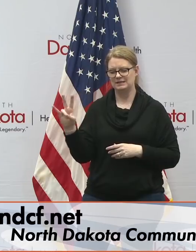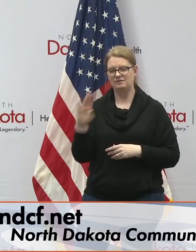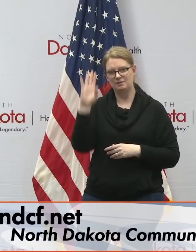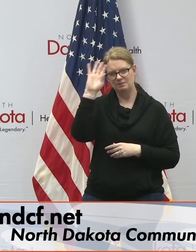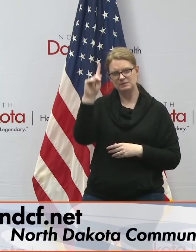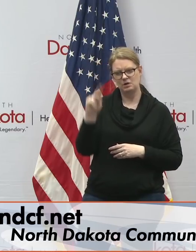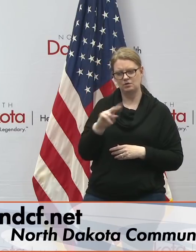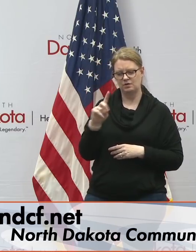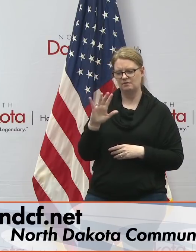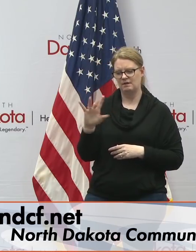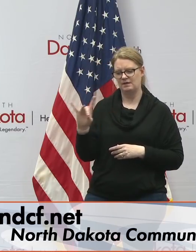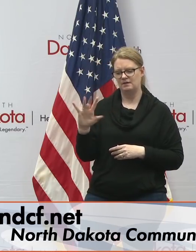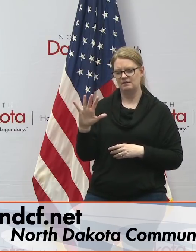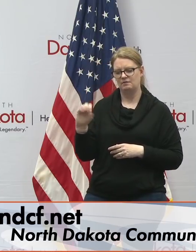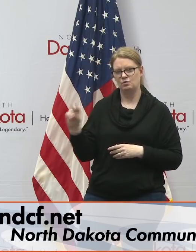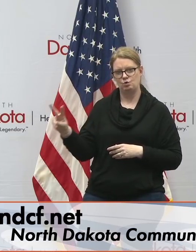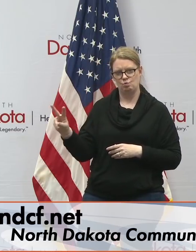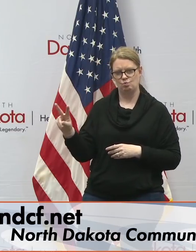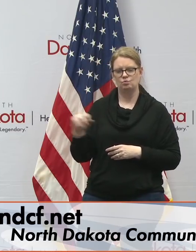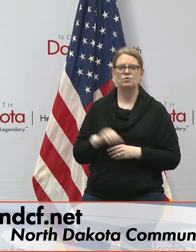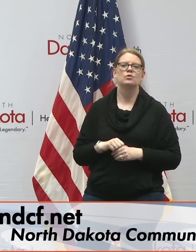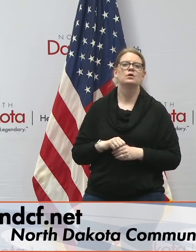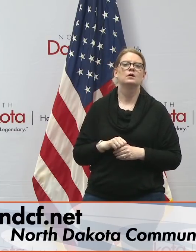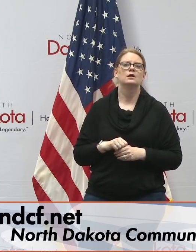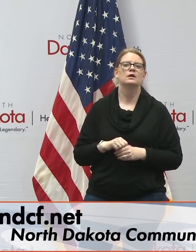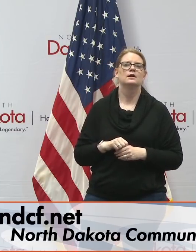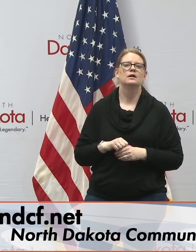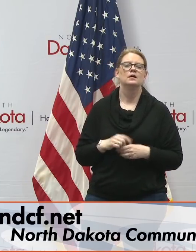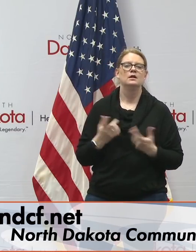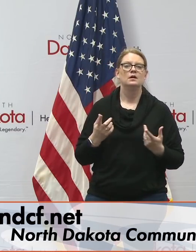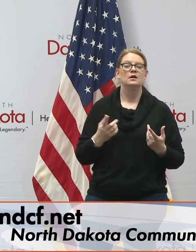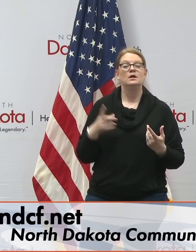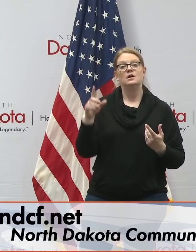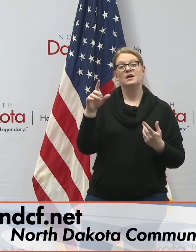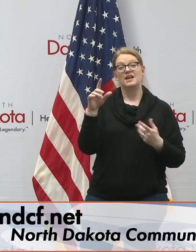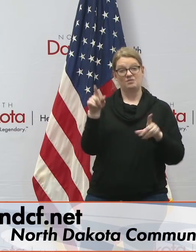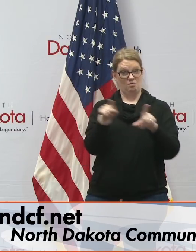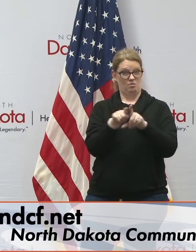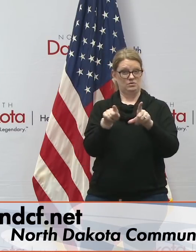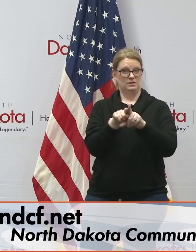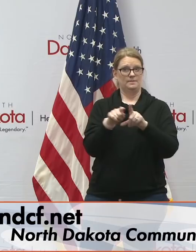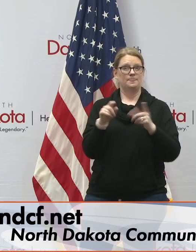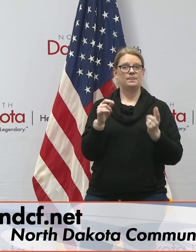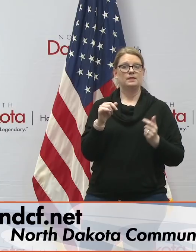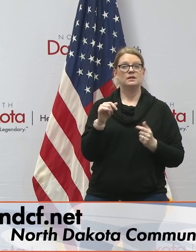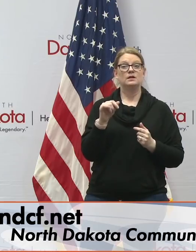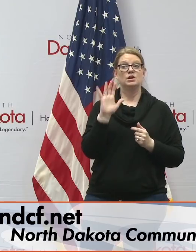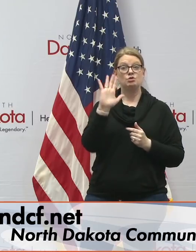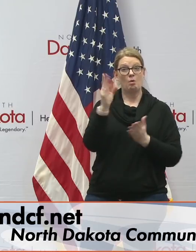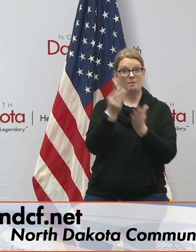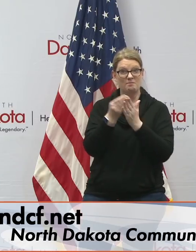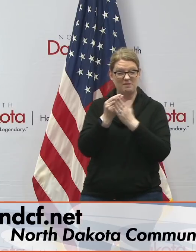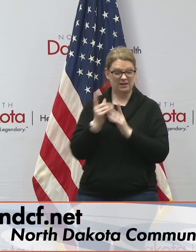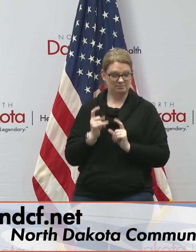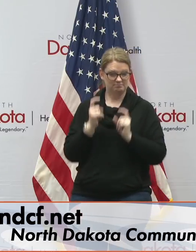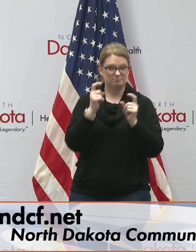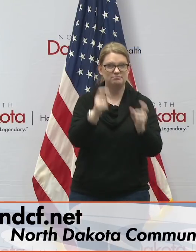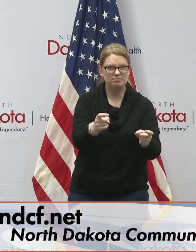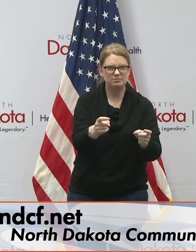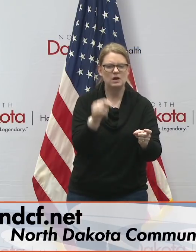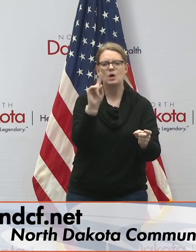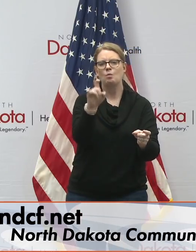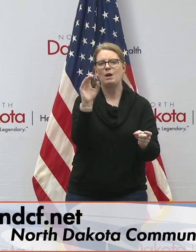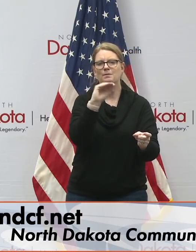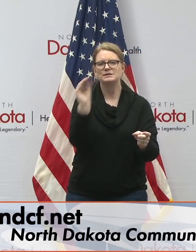dakota 58502 you should know that your 100 of your gift will go to the